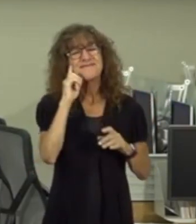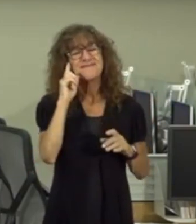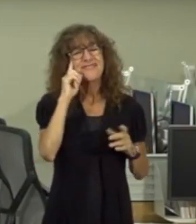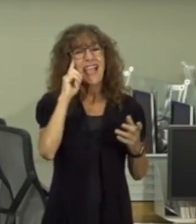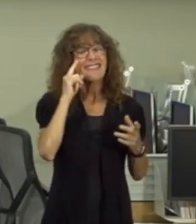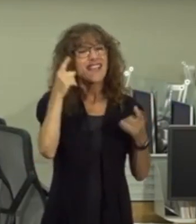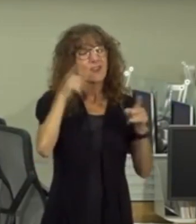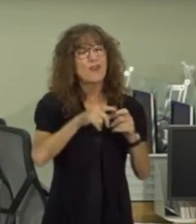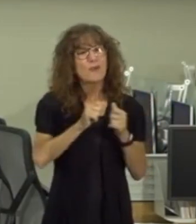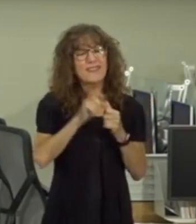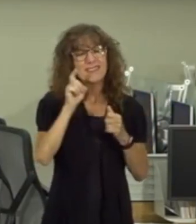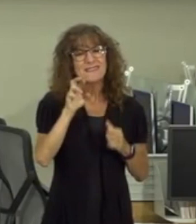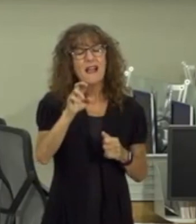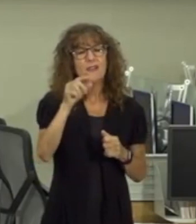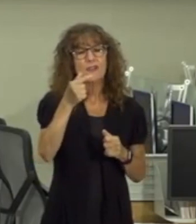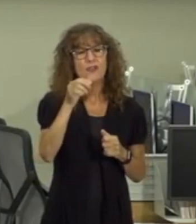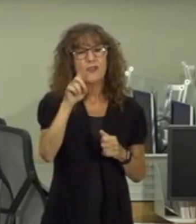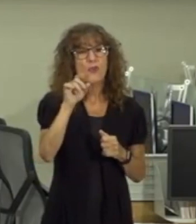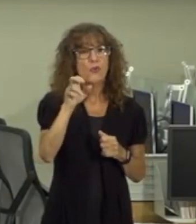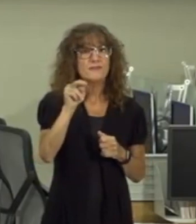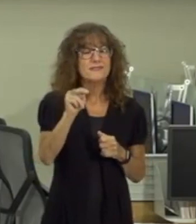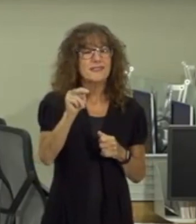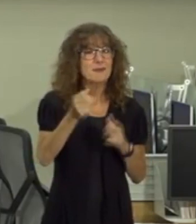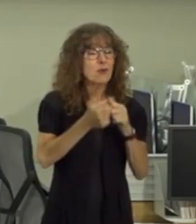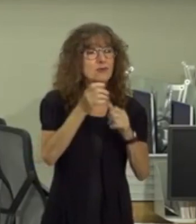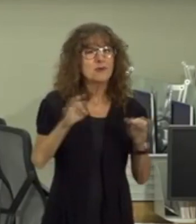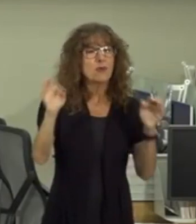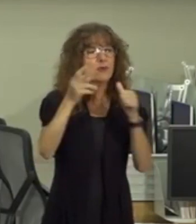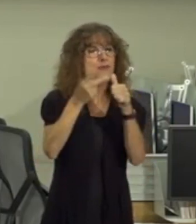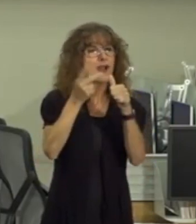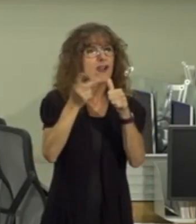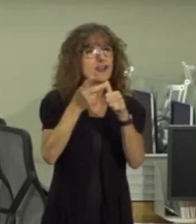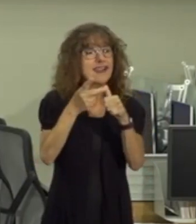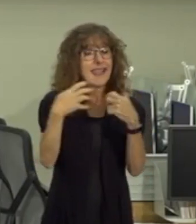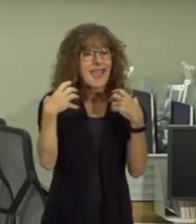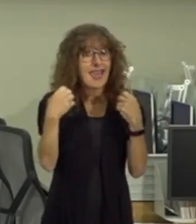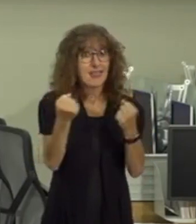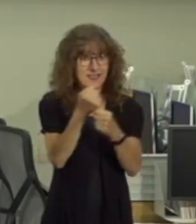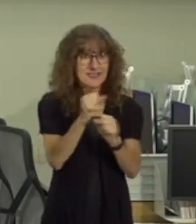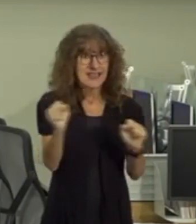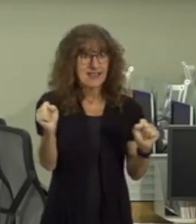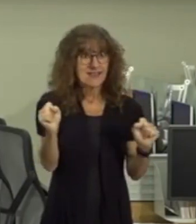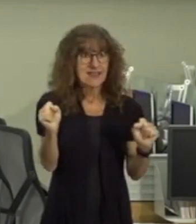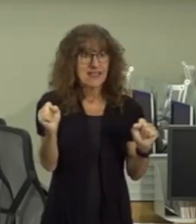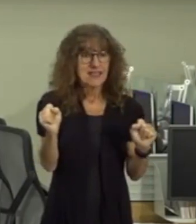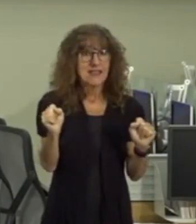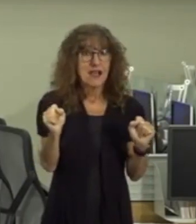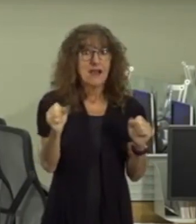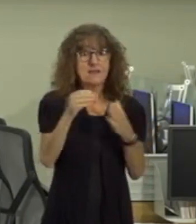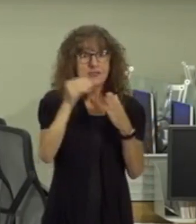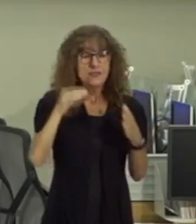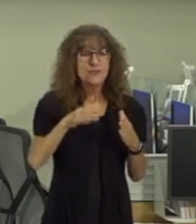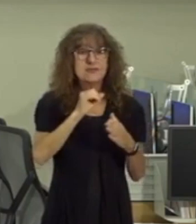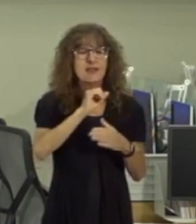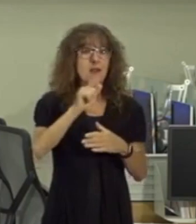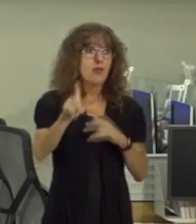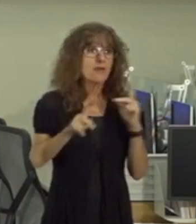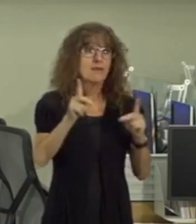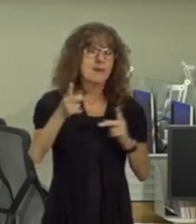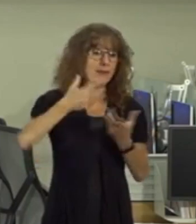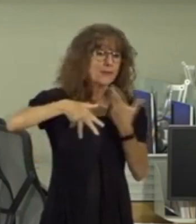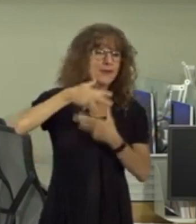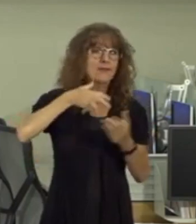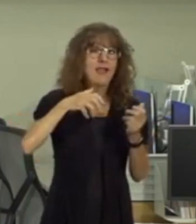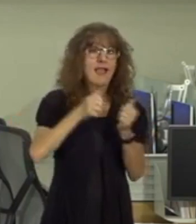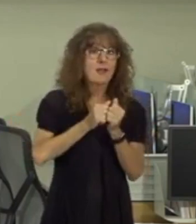know i agree with dr golson that our most important priority is the health safety and well-being of our students and all of those who interface